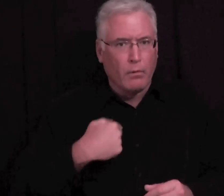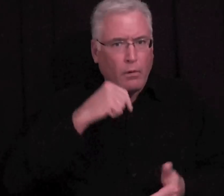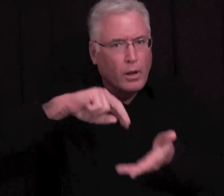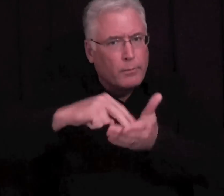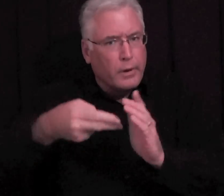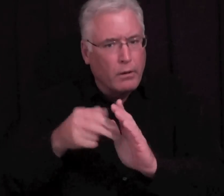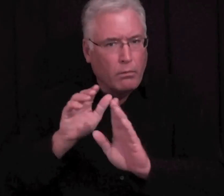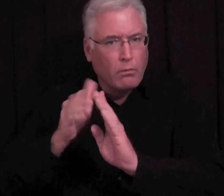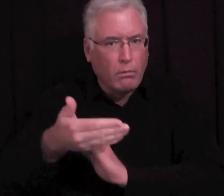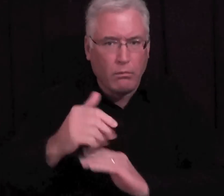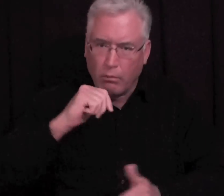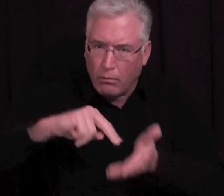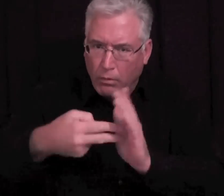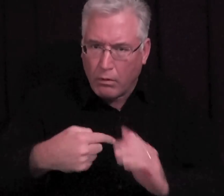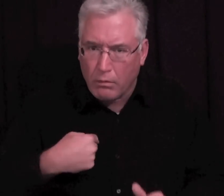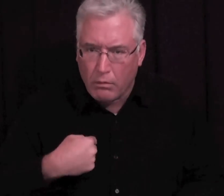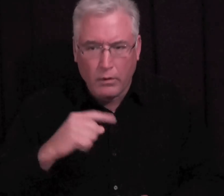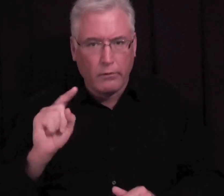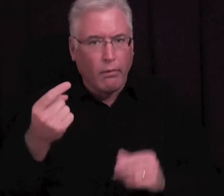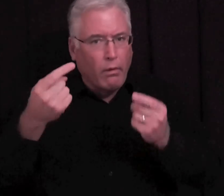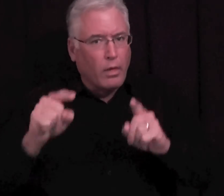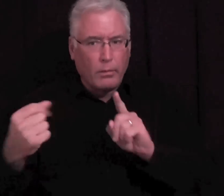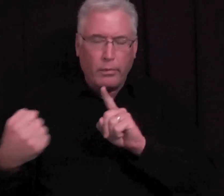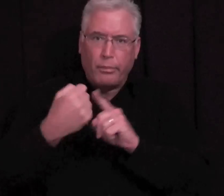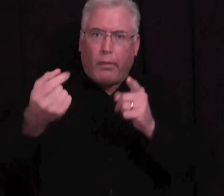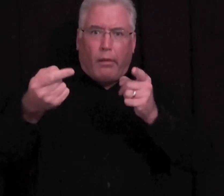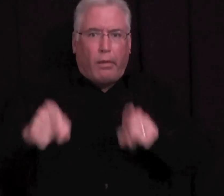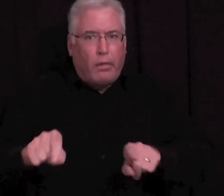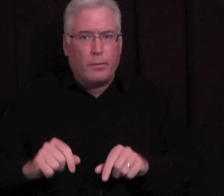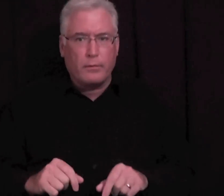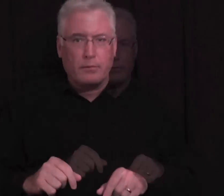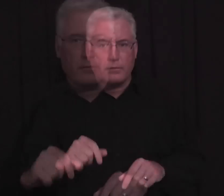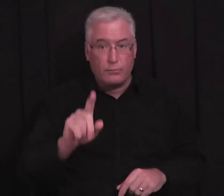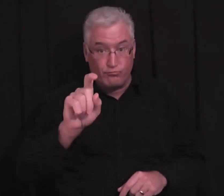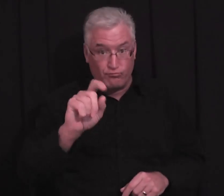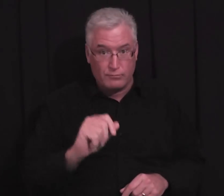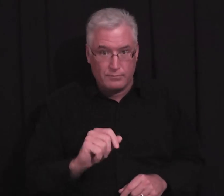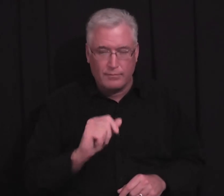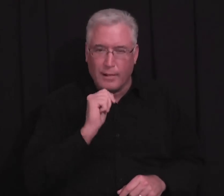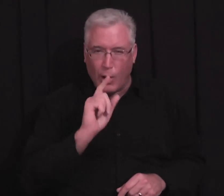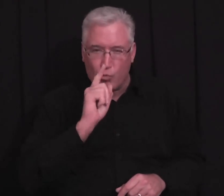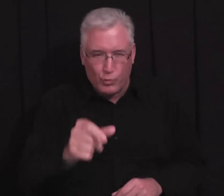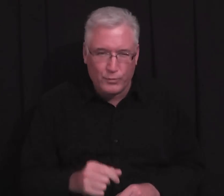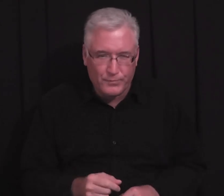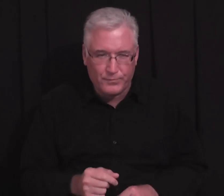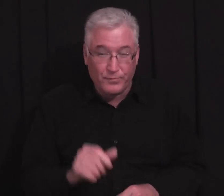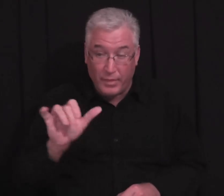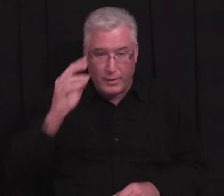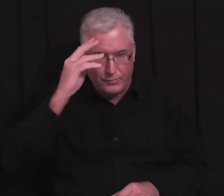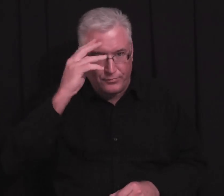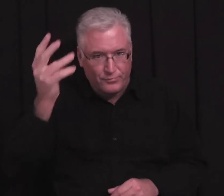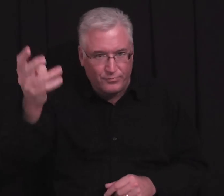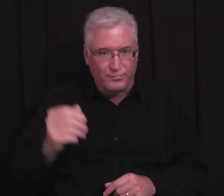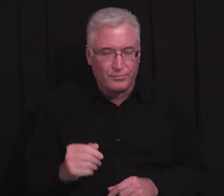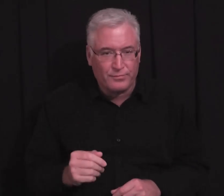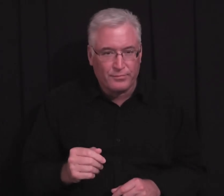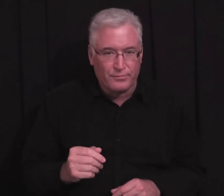to say? Well, they tend to say, well, you know, I didn't mean to do it. I didn't mean to. just happened. Is that true? No, that's